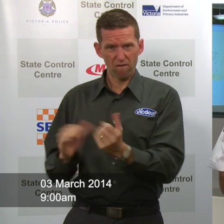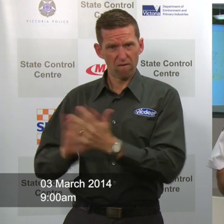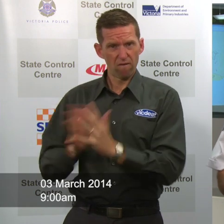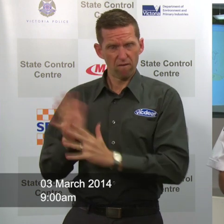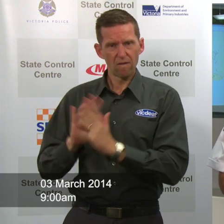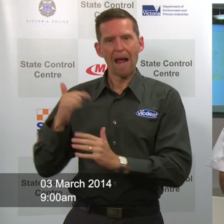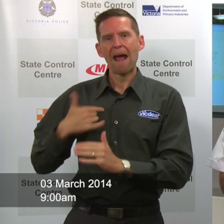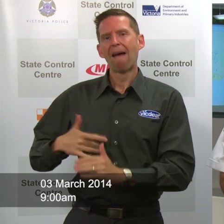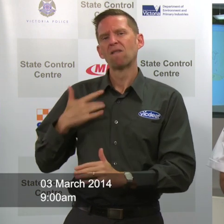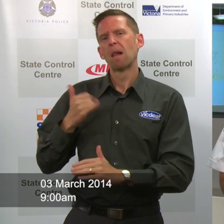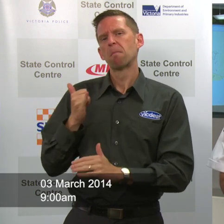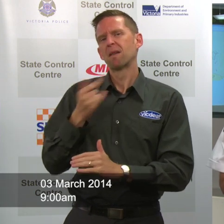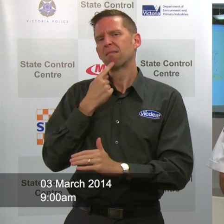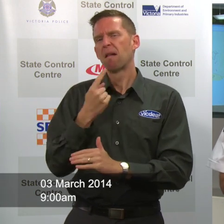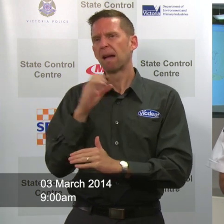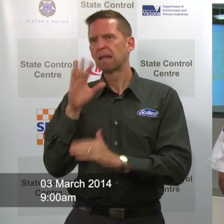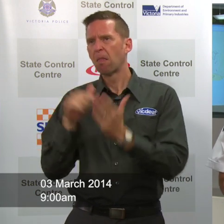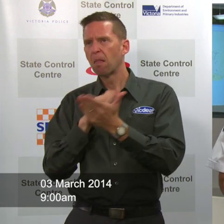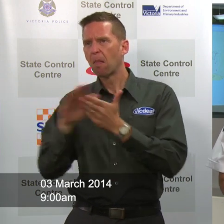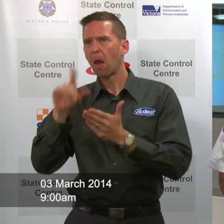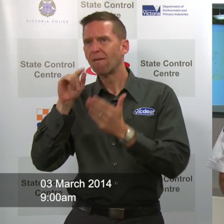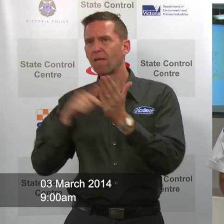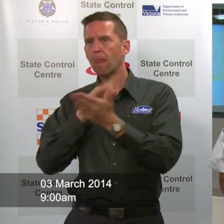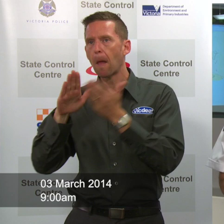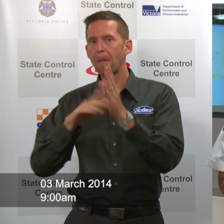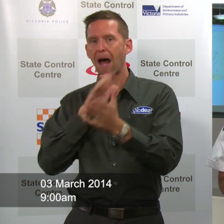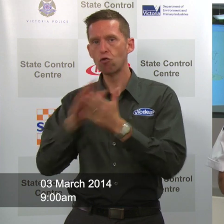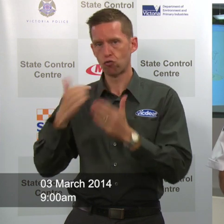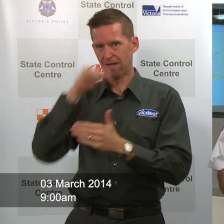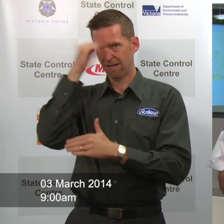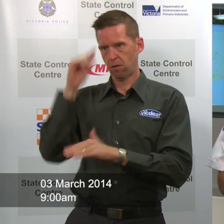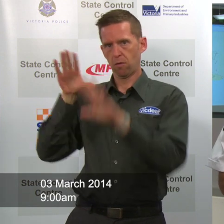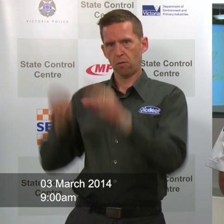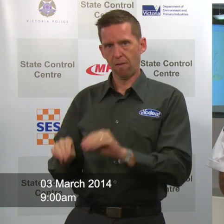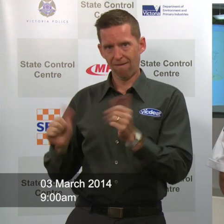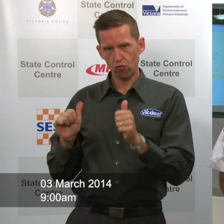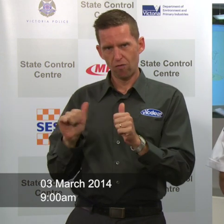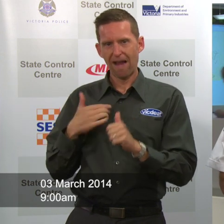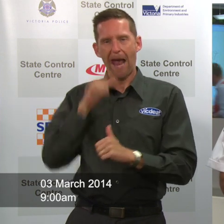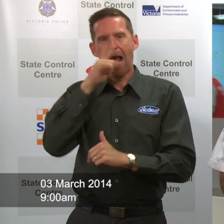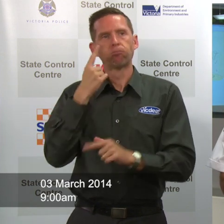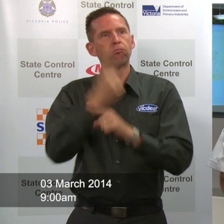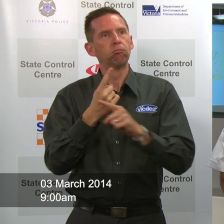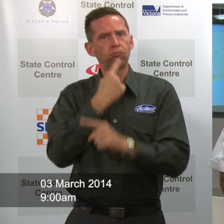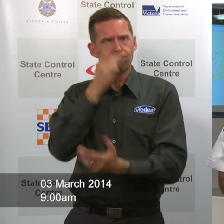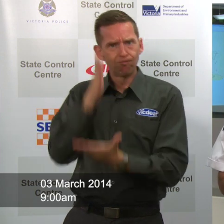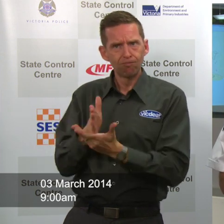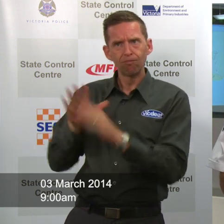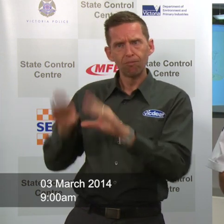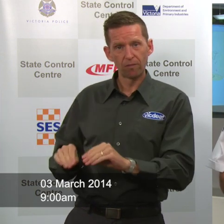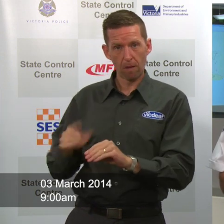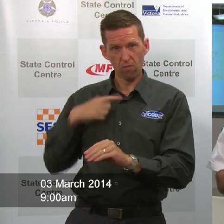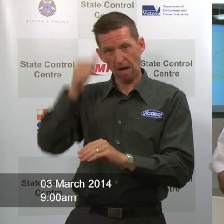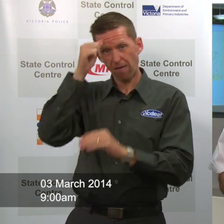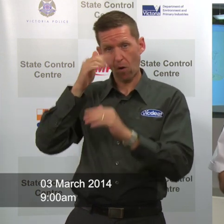around about the 10th or the 11th of March is the control strategy. We're very careful when we say that though because with weather conditions we